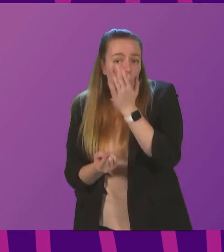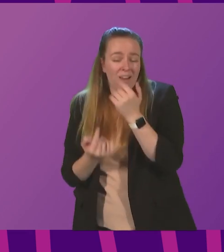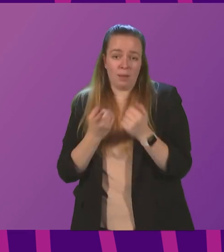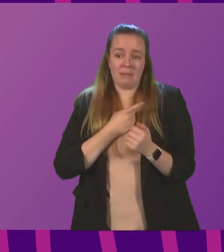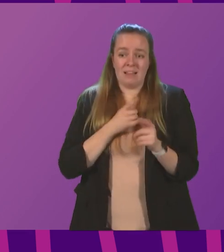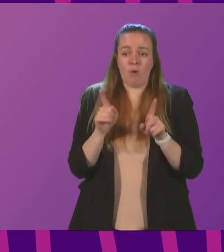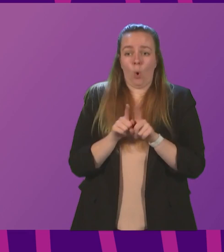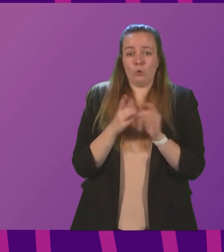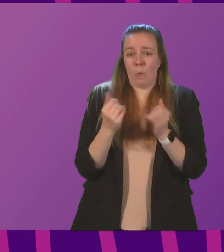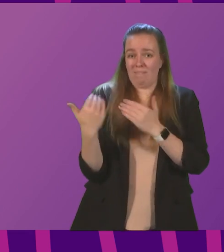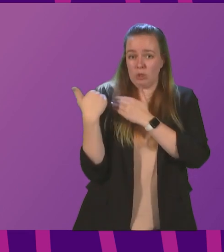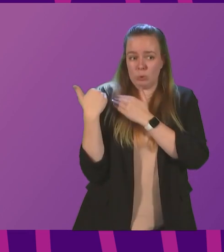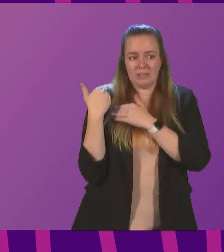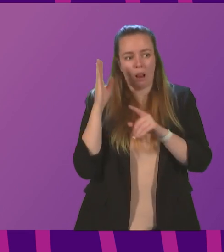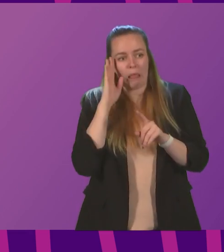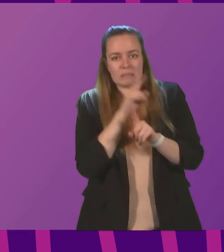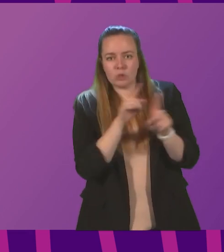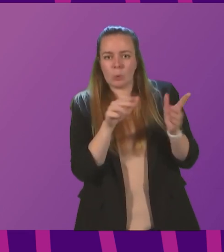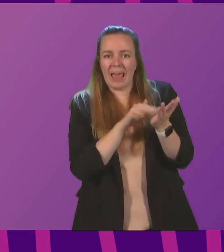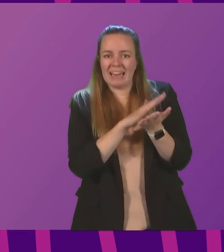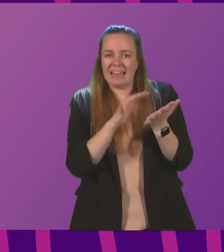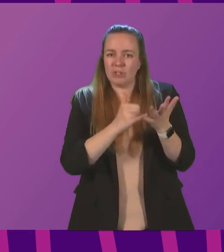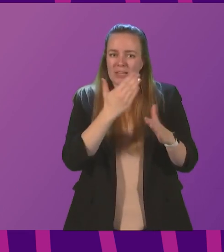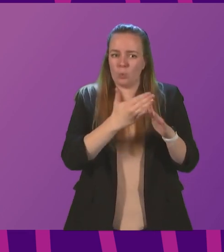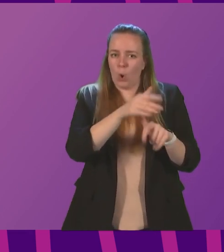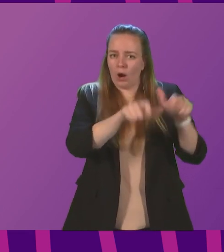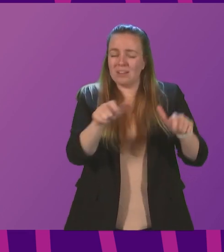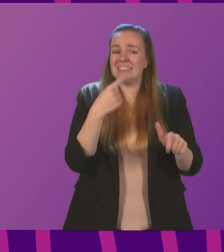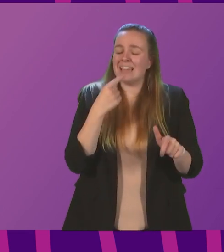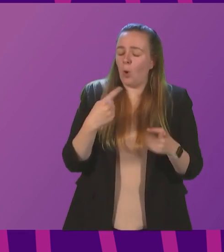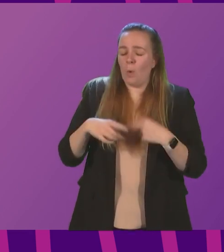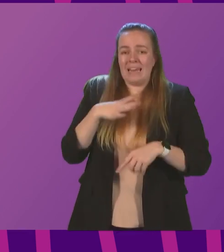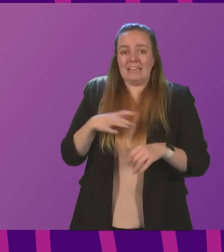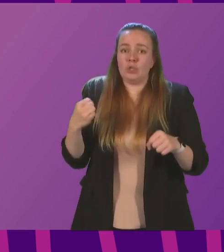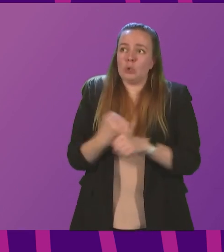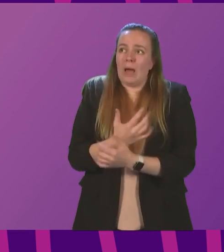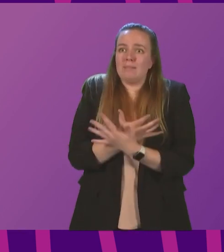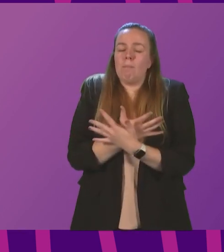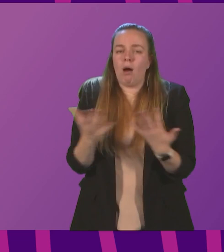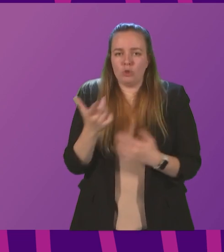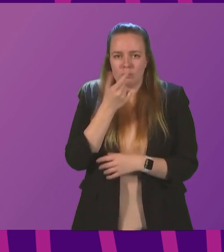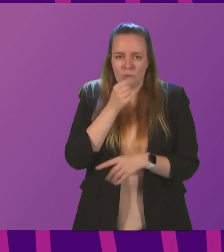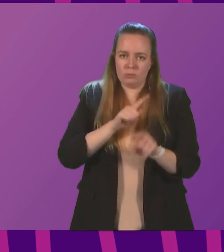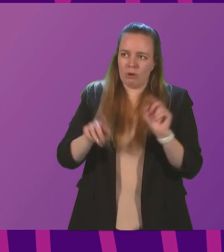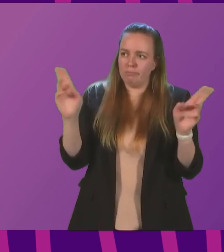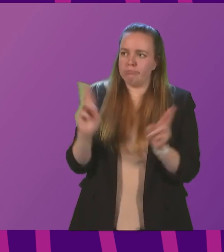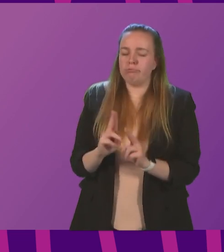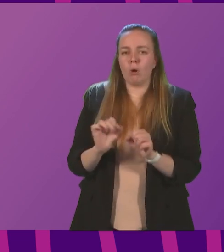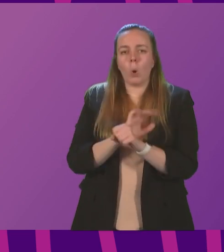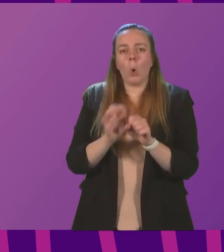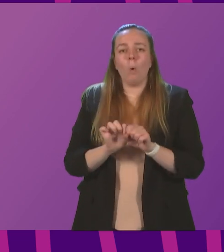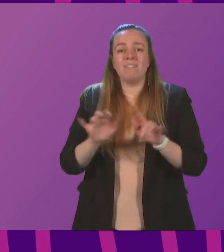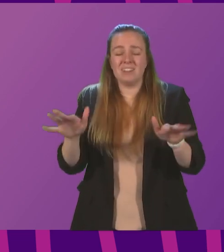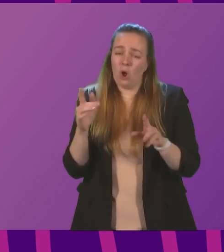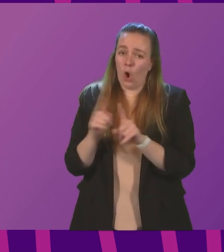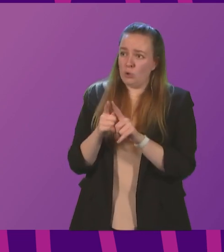duty to listen to those working in the front line of our National Health Service who are saying we need to do as much as we can to reduce the risk of Covid transmission. And I need to